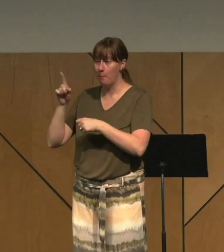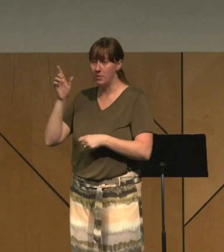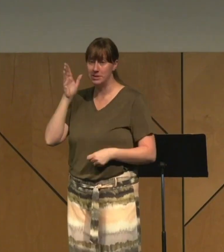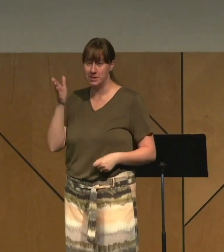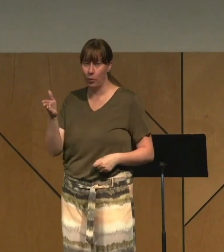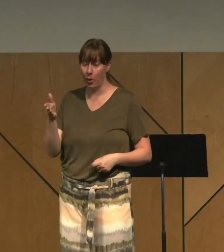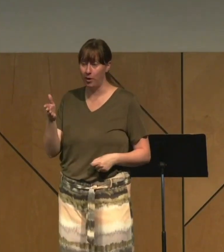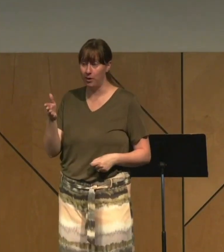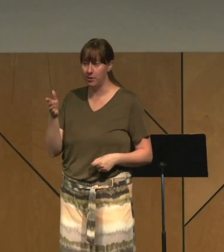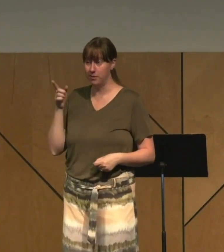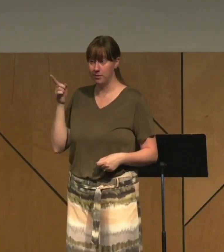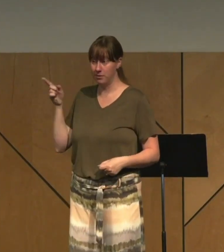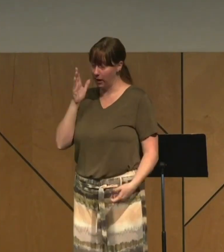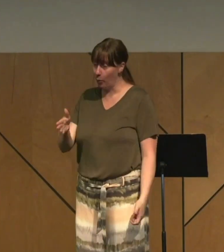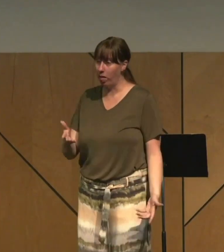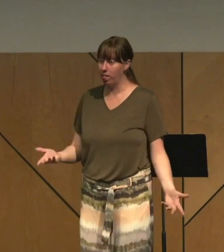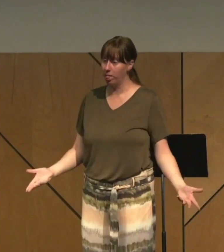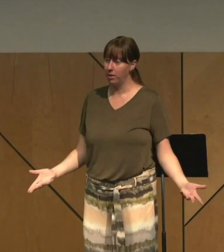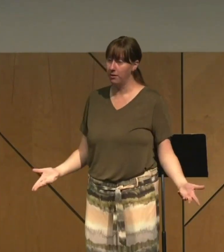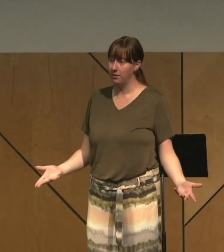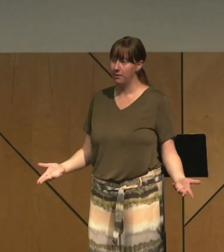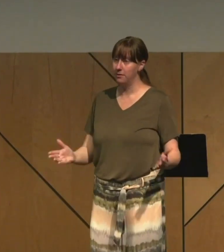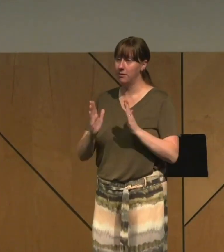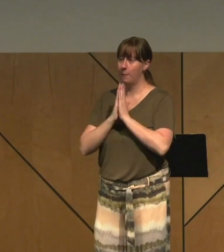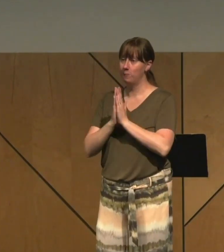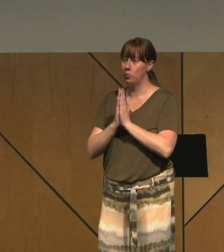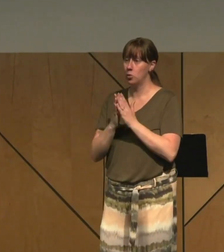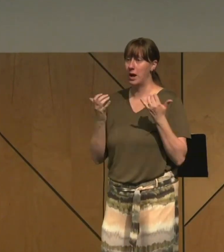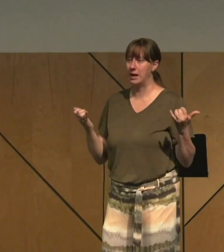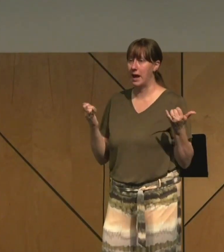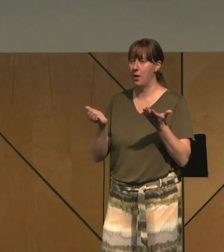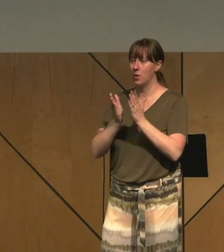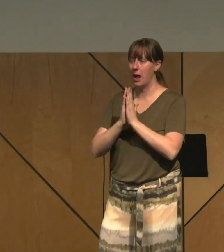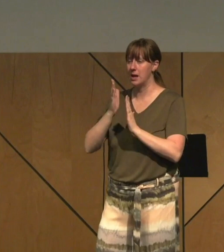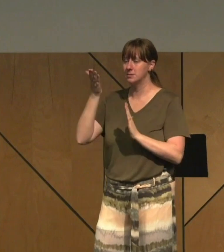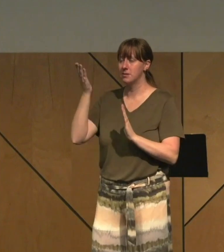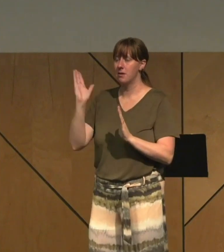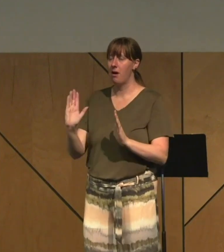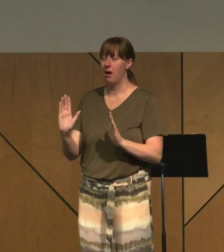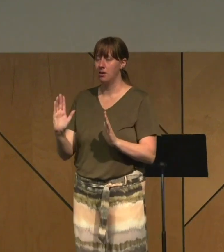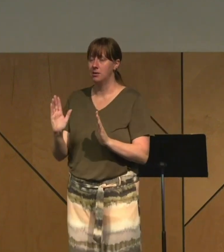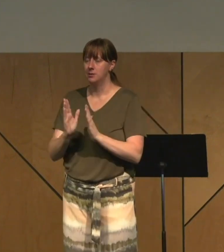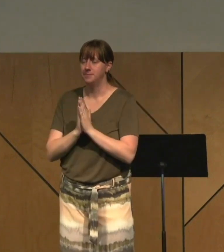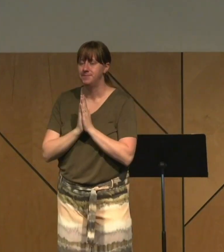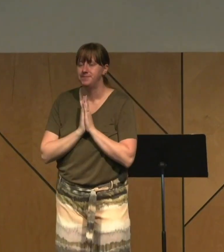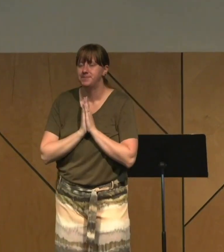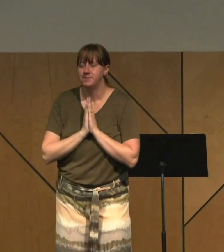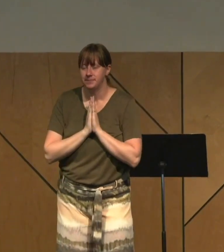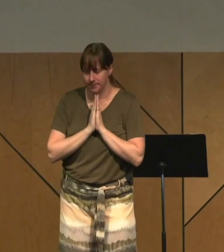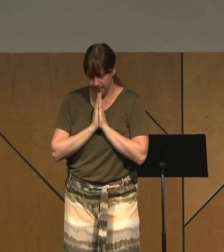So would you pray with me? And let's ask God to speak to us in this time.